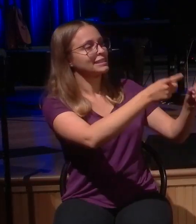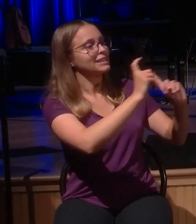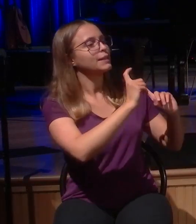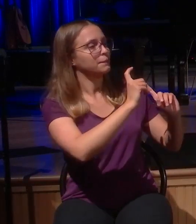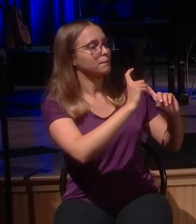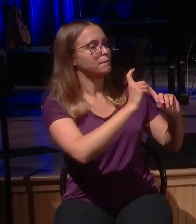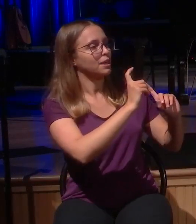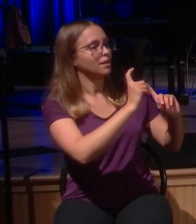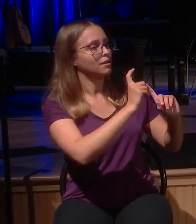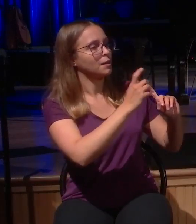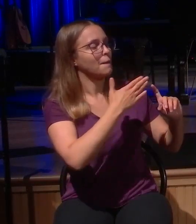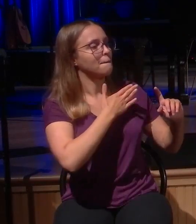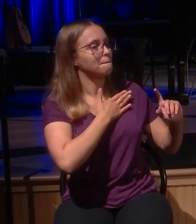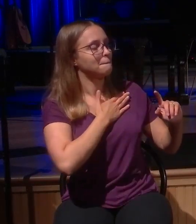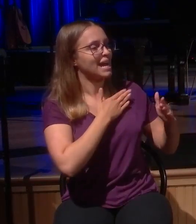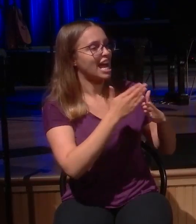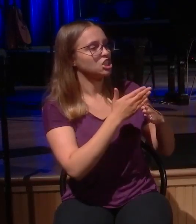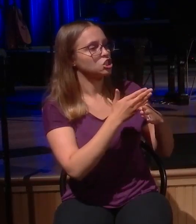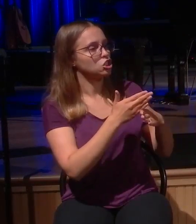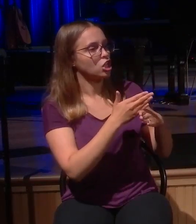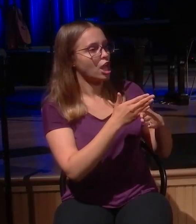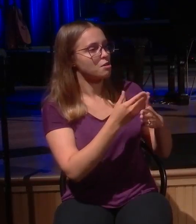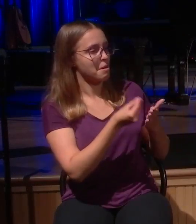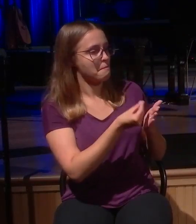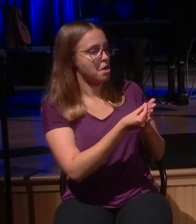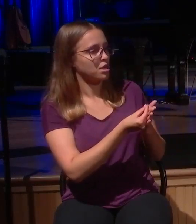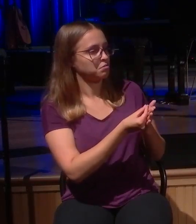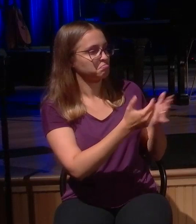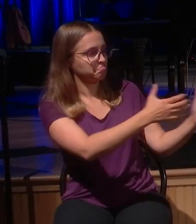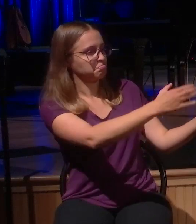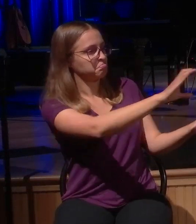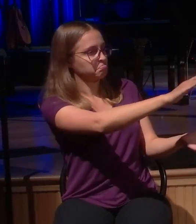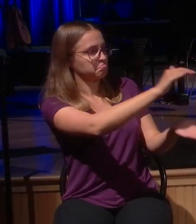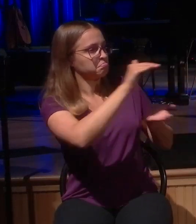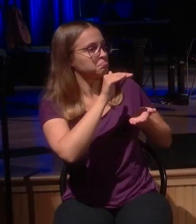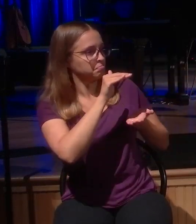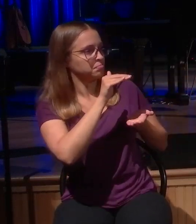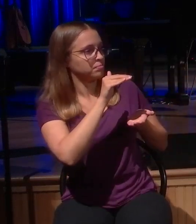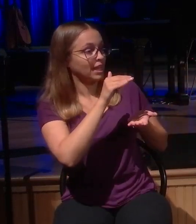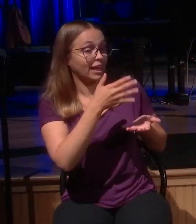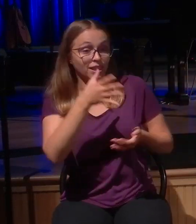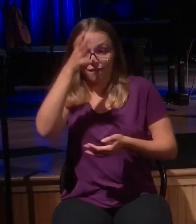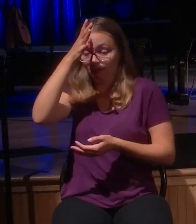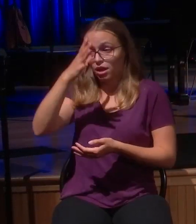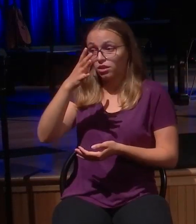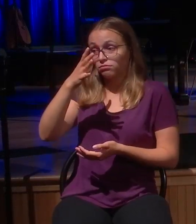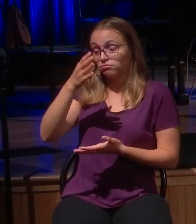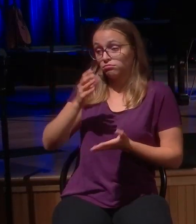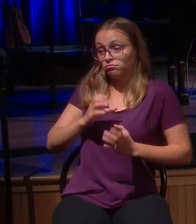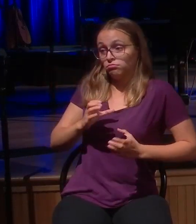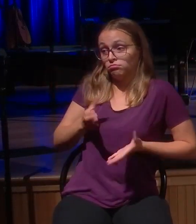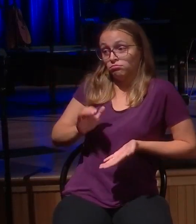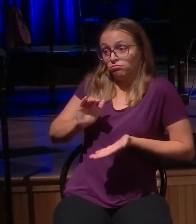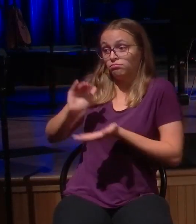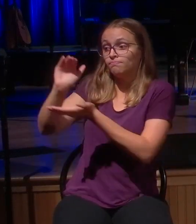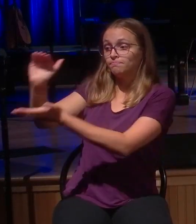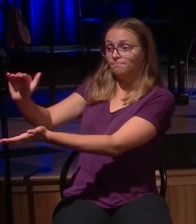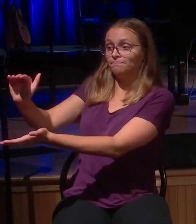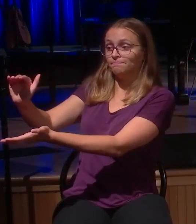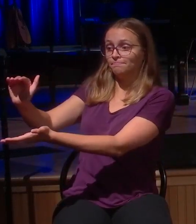divided his property between them. New Hope, the story of the lost son, begins with a rebellious attitude. I don't need the father.